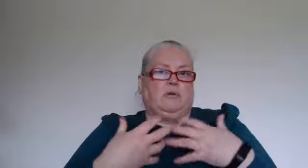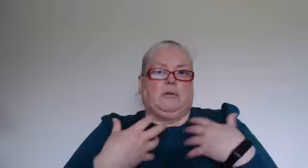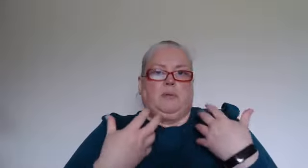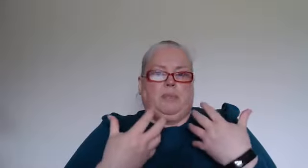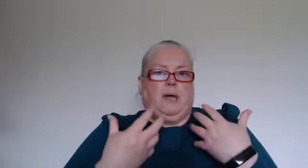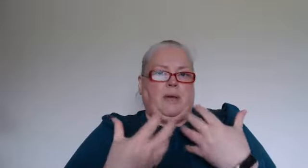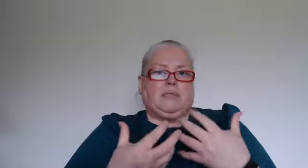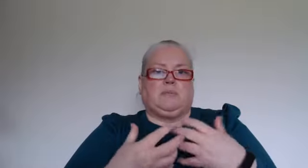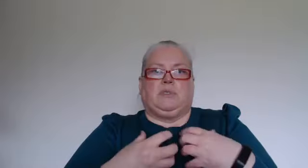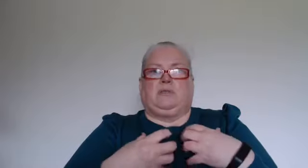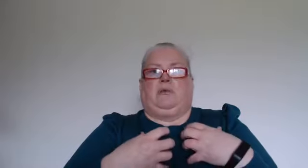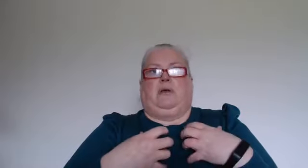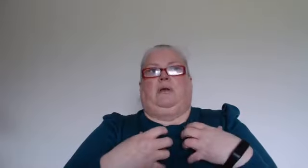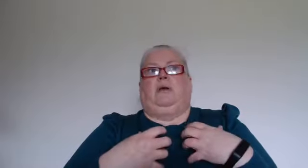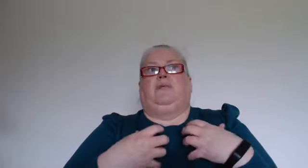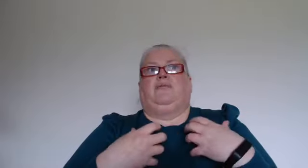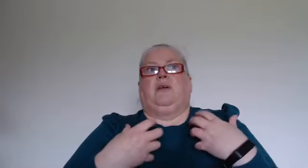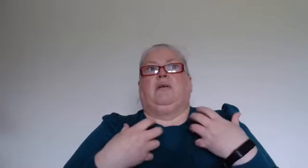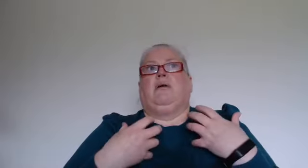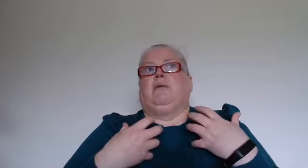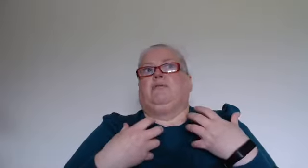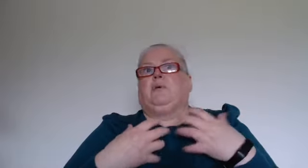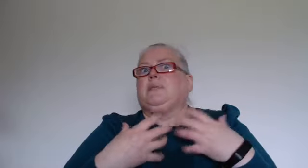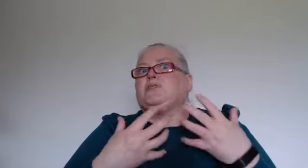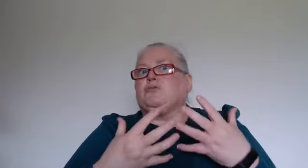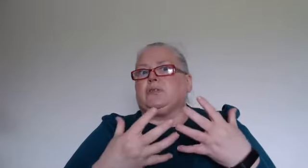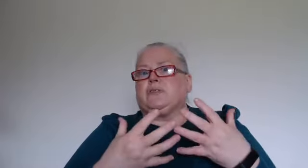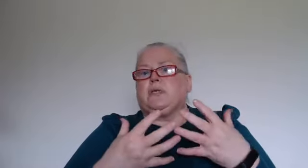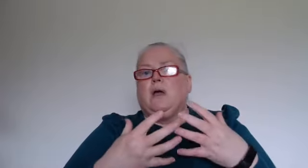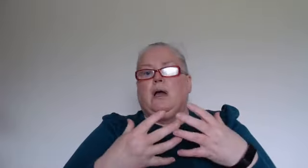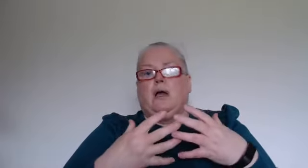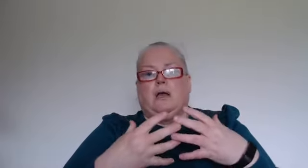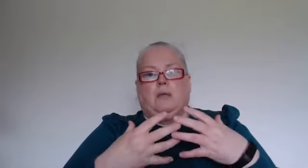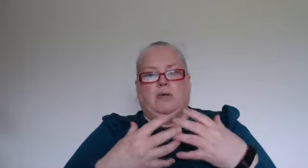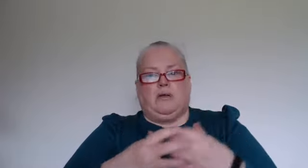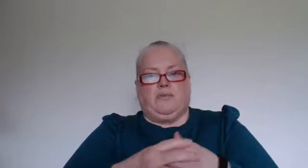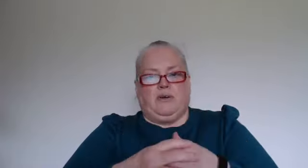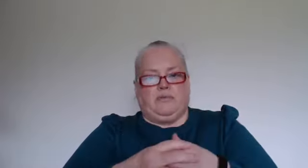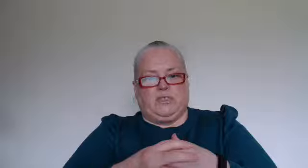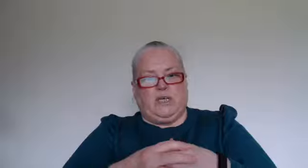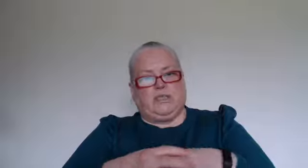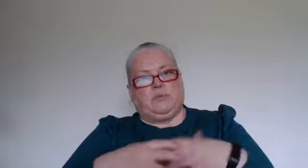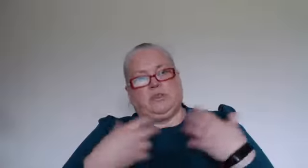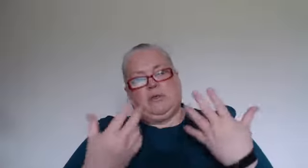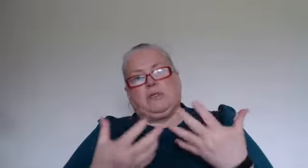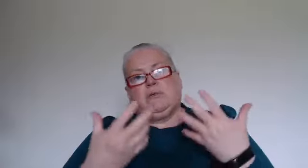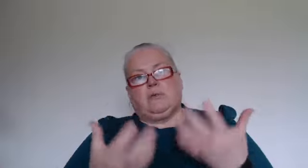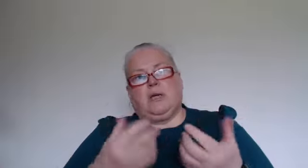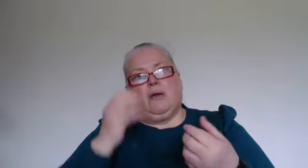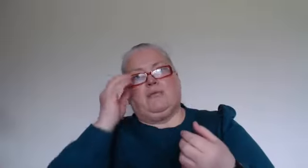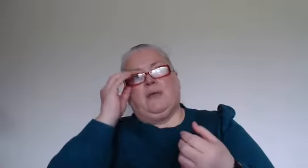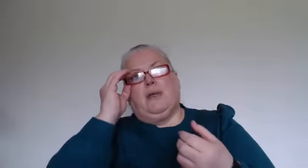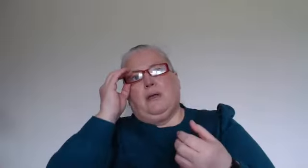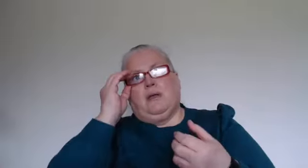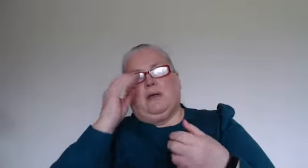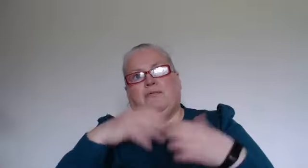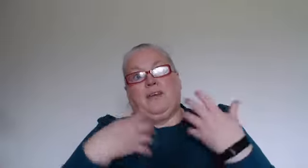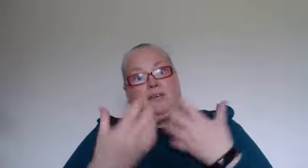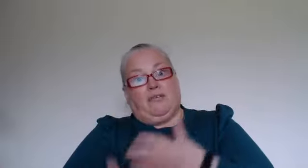abandonment, a fear of you know mistrust and a fear of rejection but you also could have a fear of